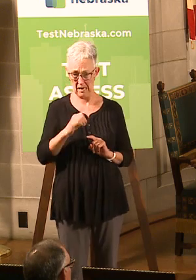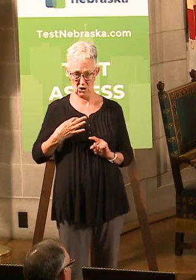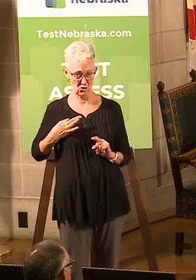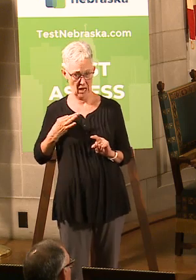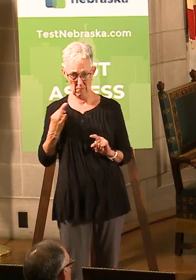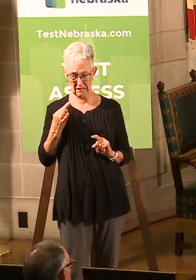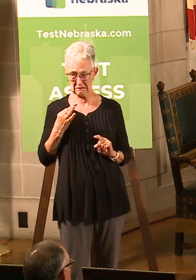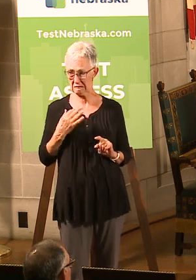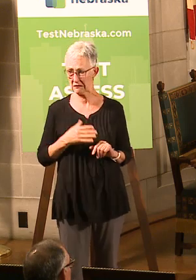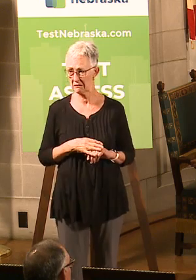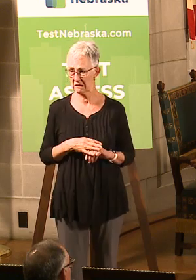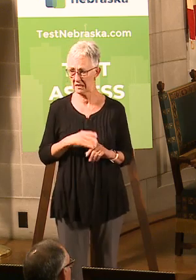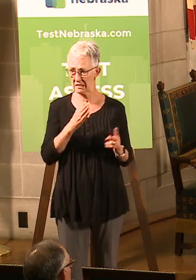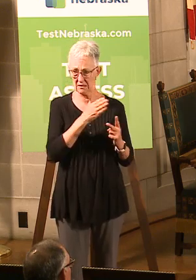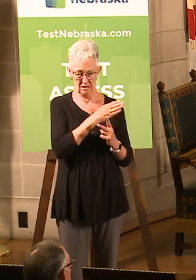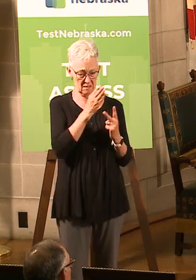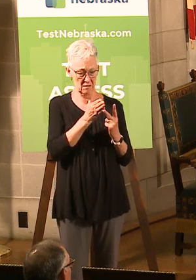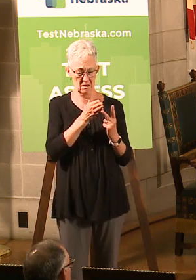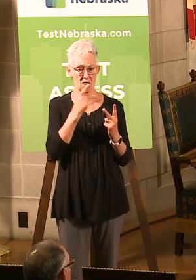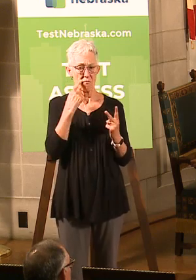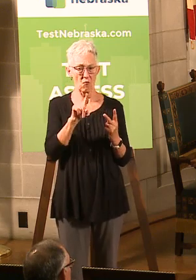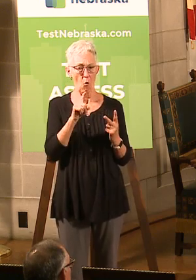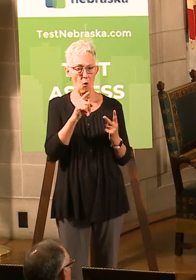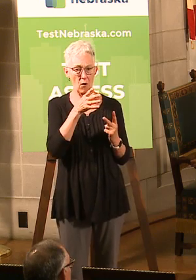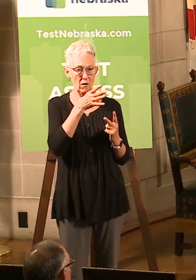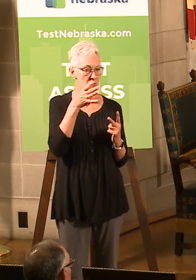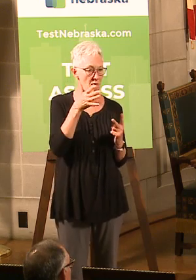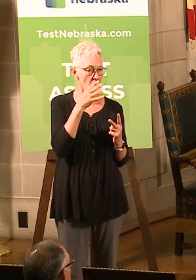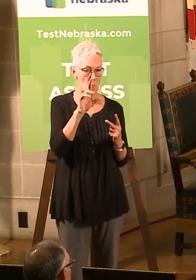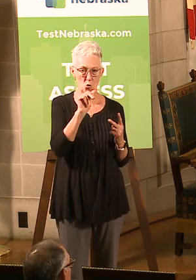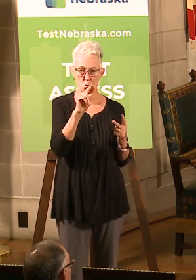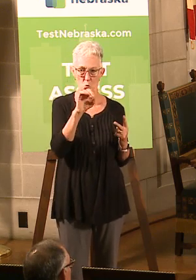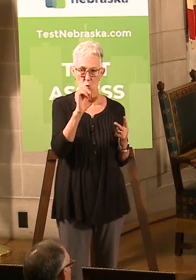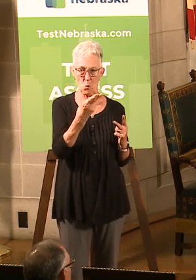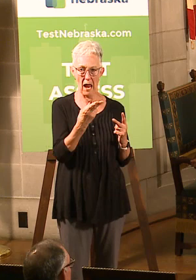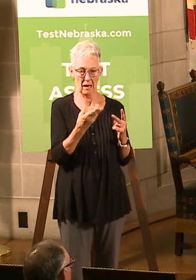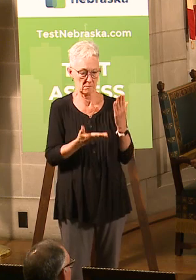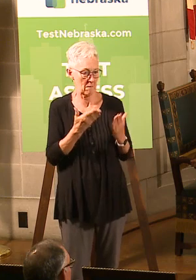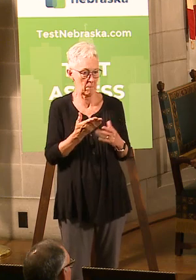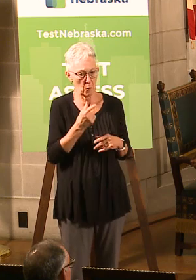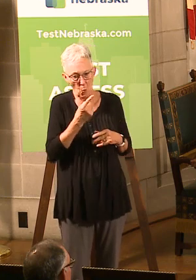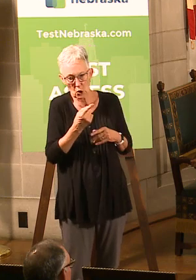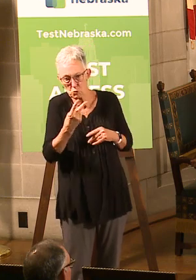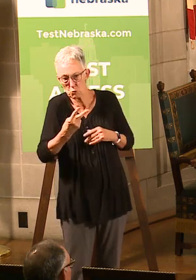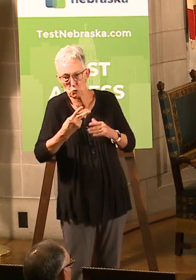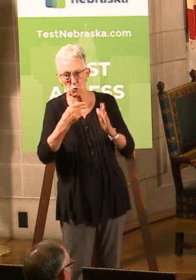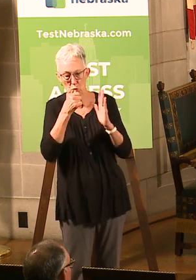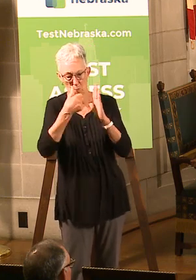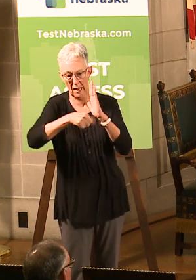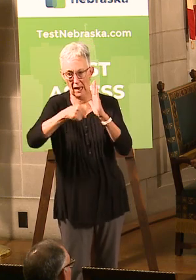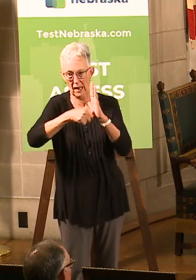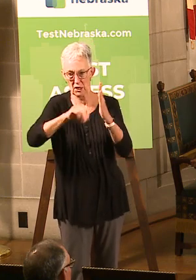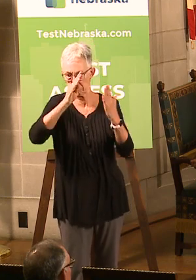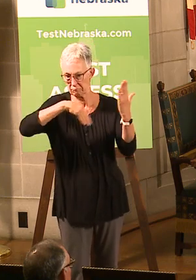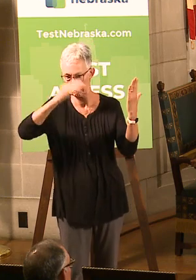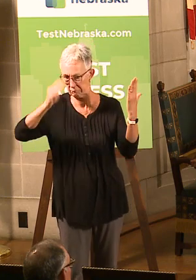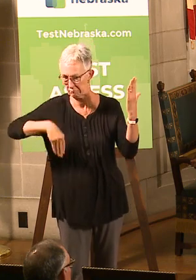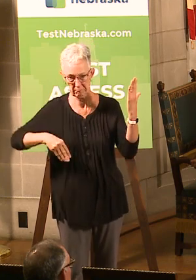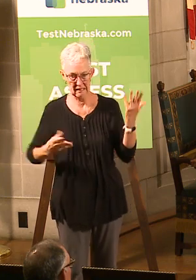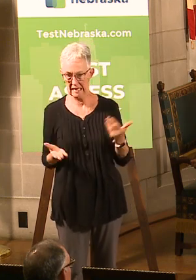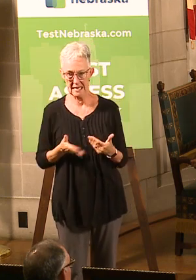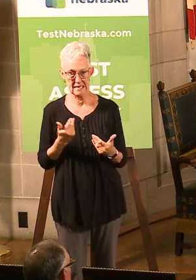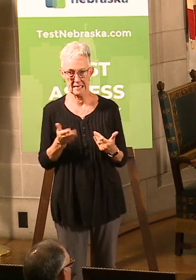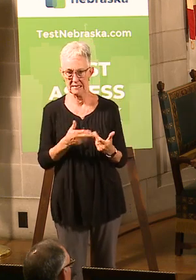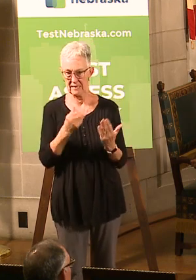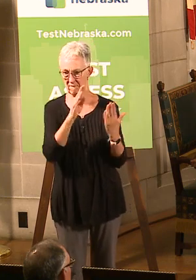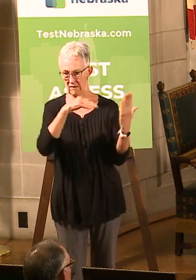livestock's a little over that because they've got to go into a little bit more detail about the livestock they have. But they're pretty simple applications. You'll get qualified, and